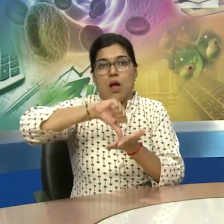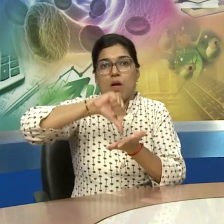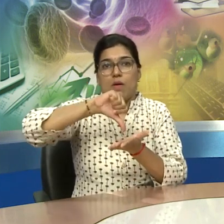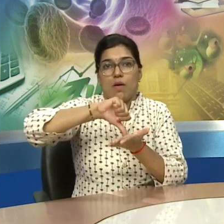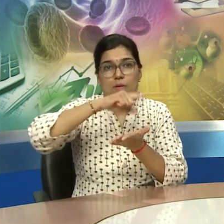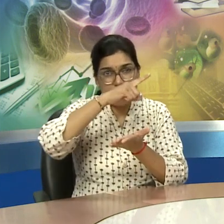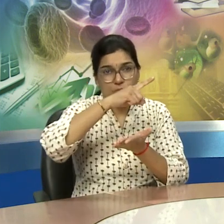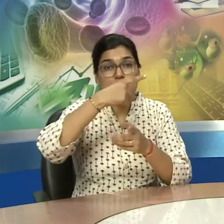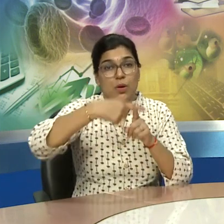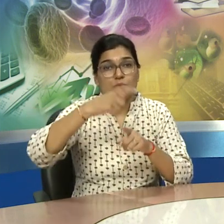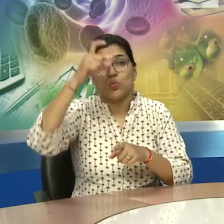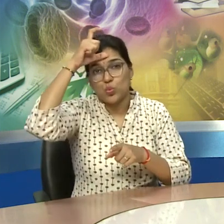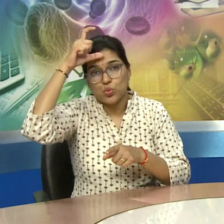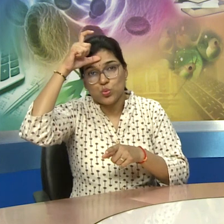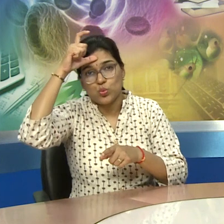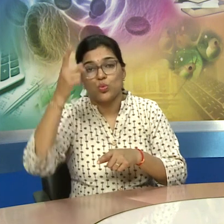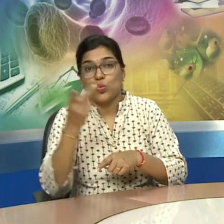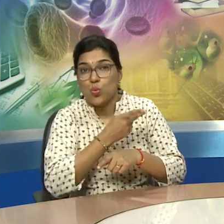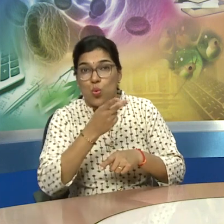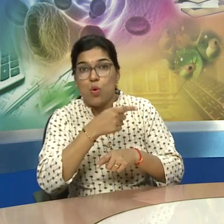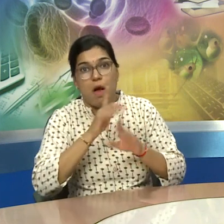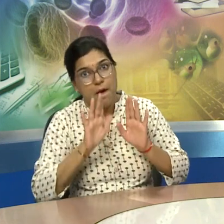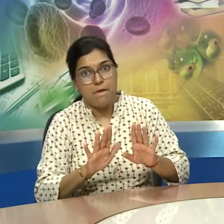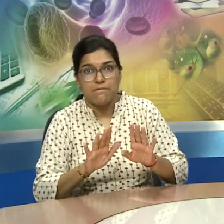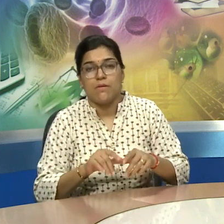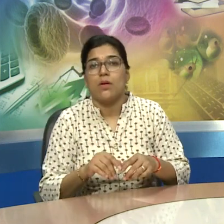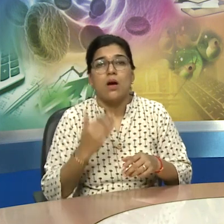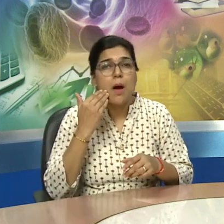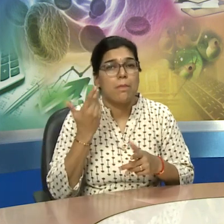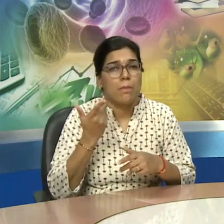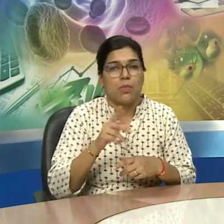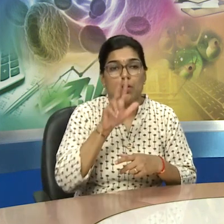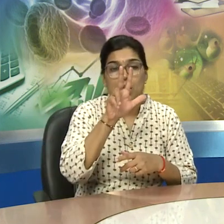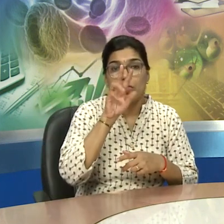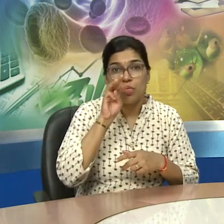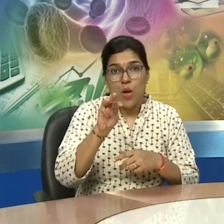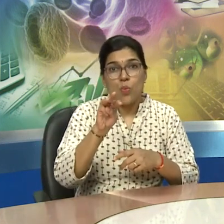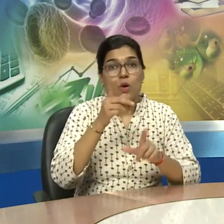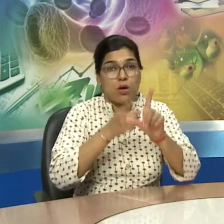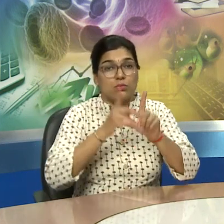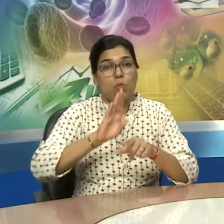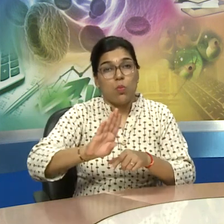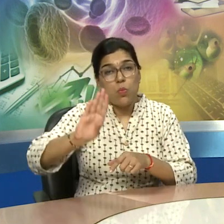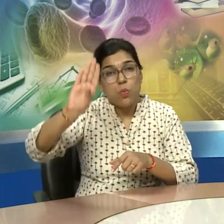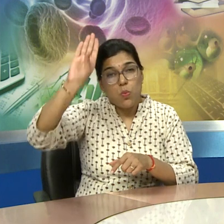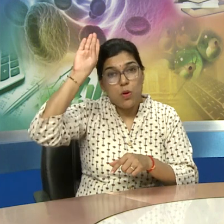you know the use of metal was first discovered in iran and turkey